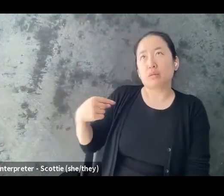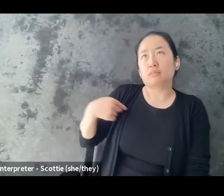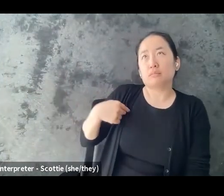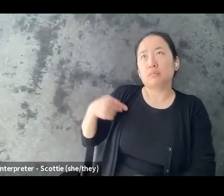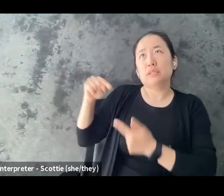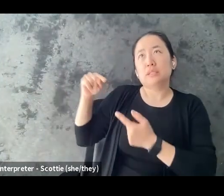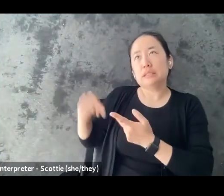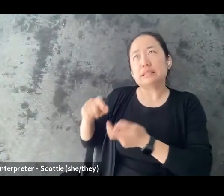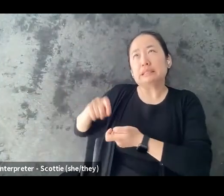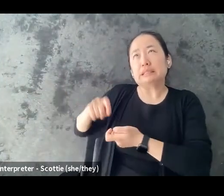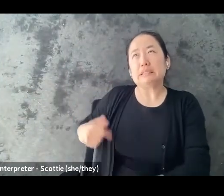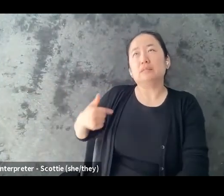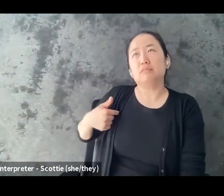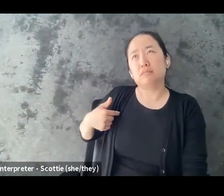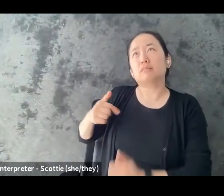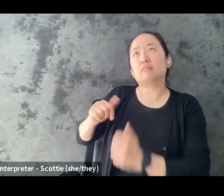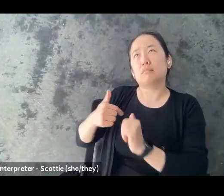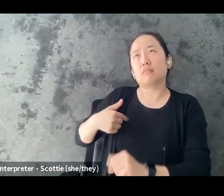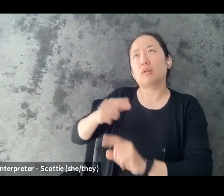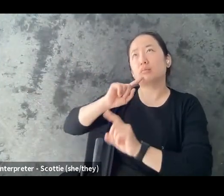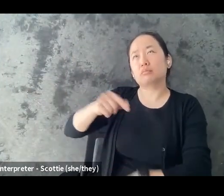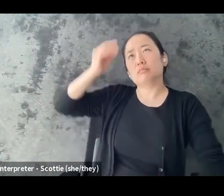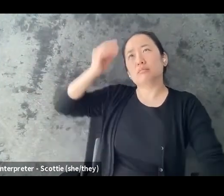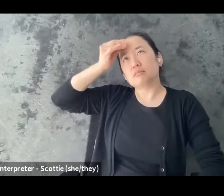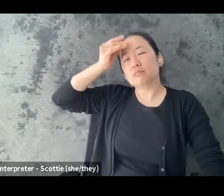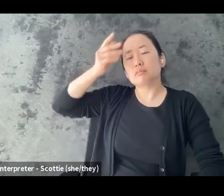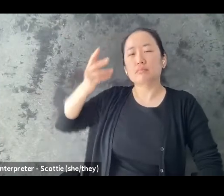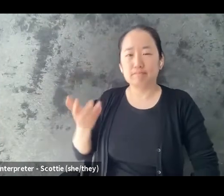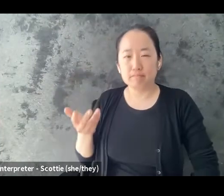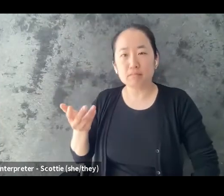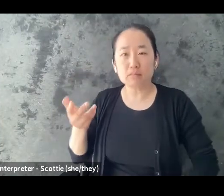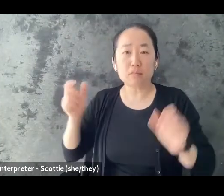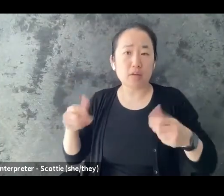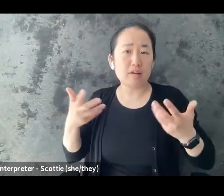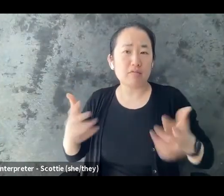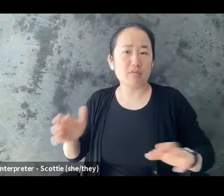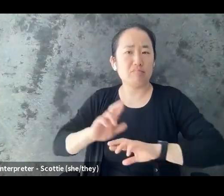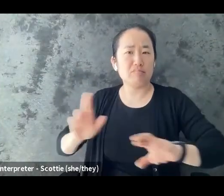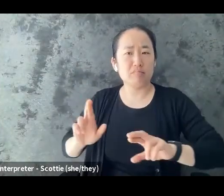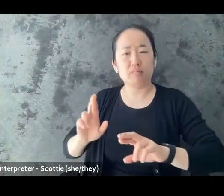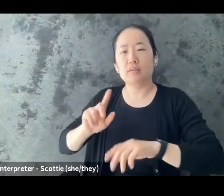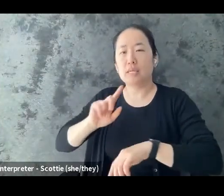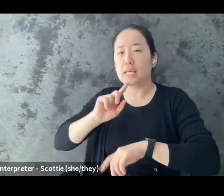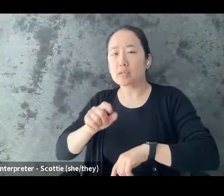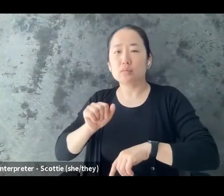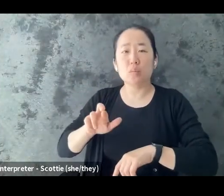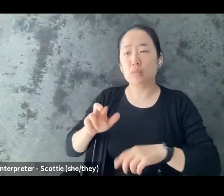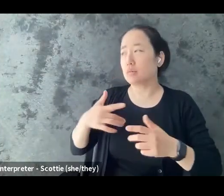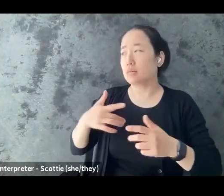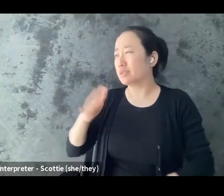details of what happened in certain ways you can say i don't feel comfortable sharing that but i'll